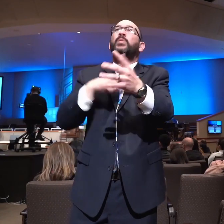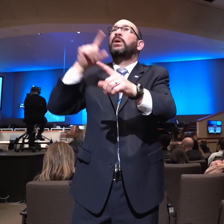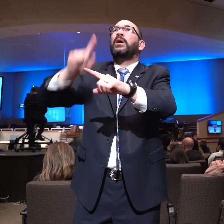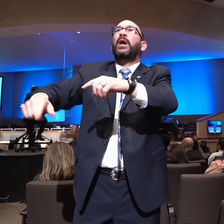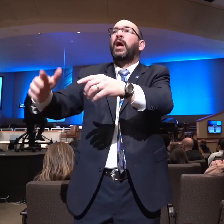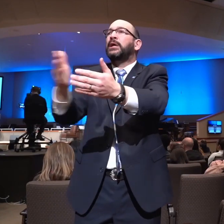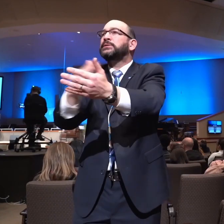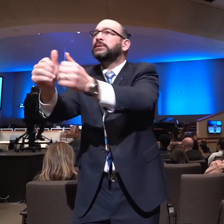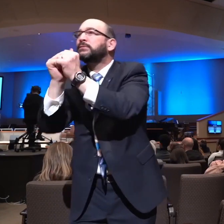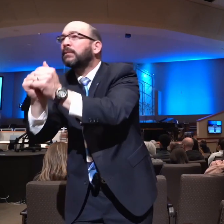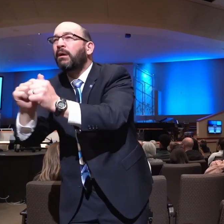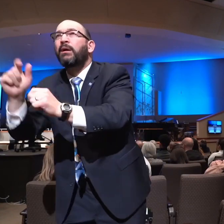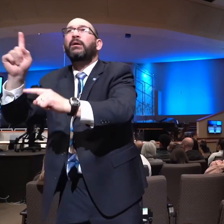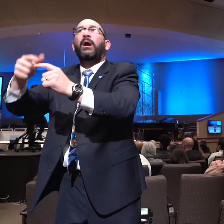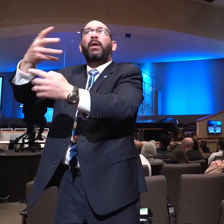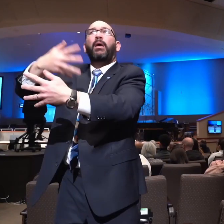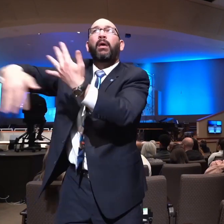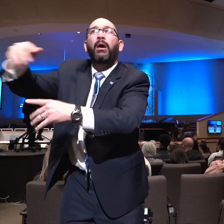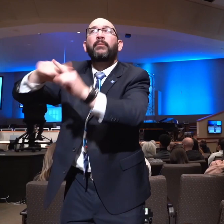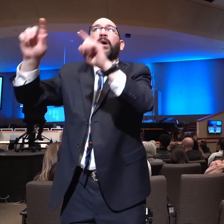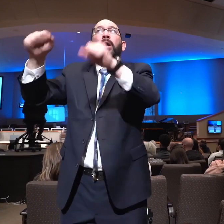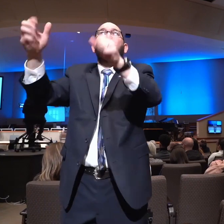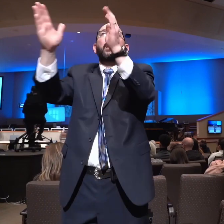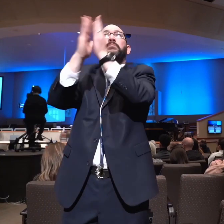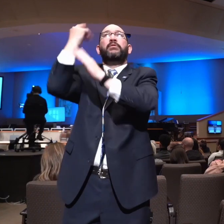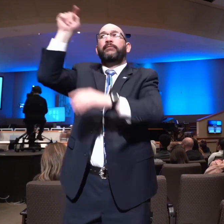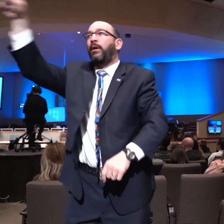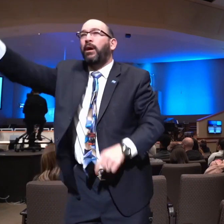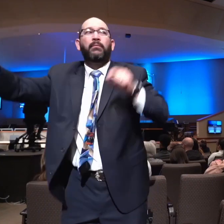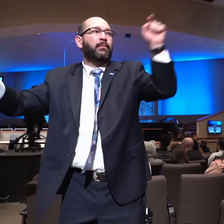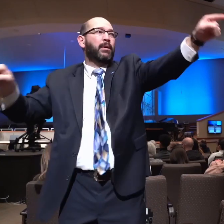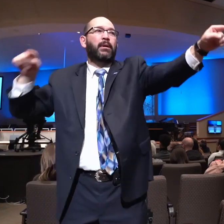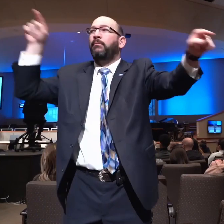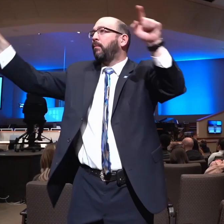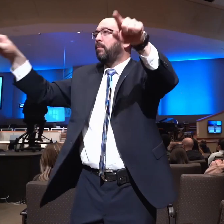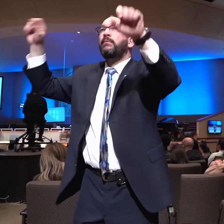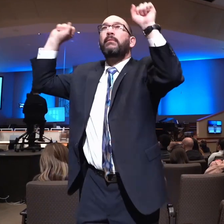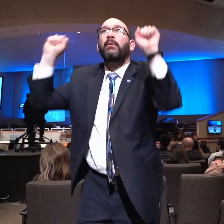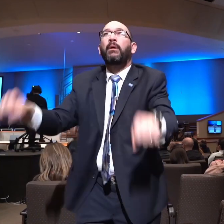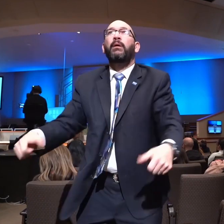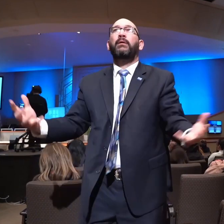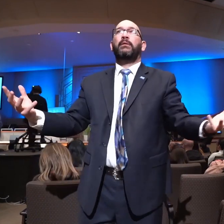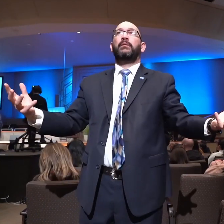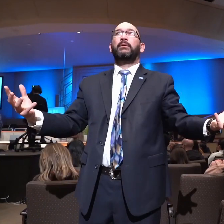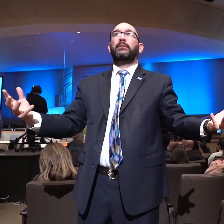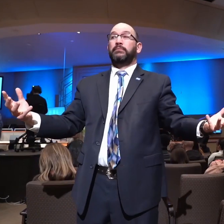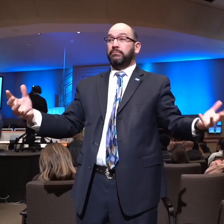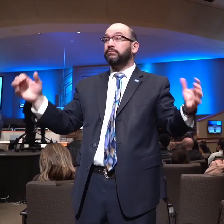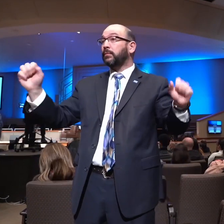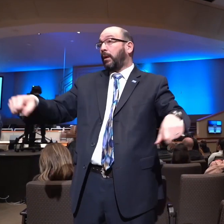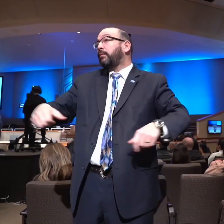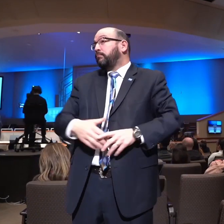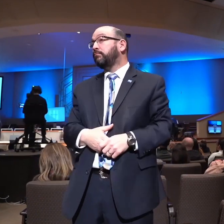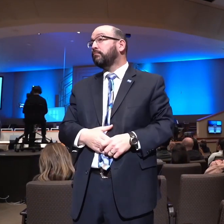attend conferences together. But we can pray for them and we can be with them in prayer. Intercession.